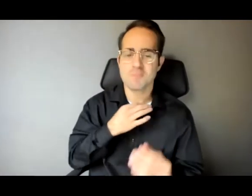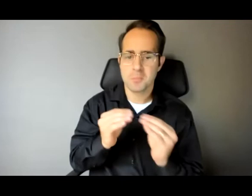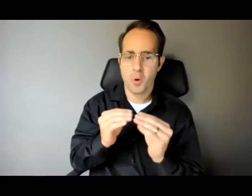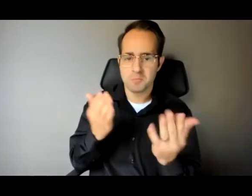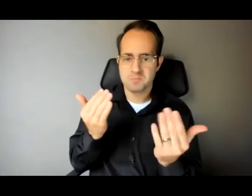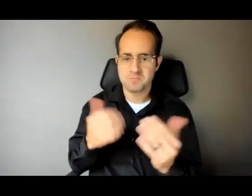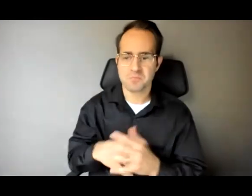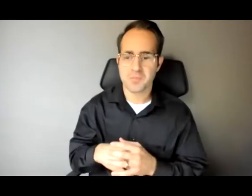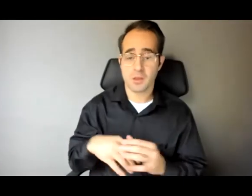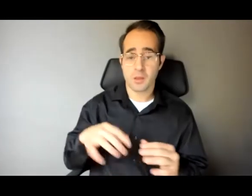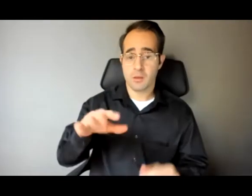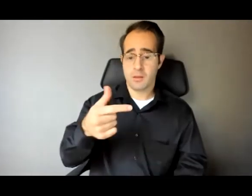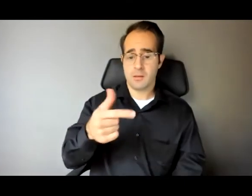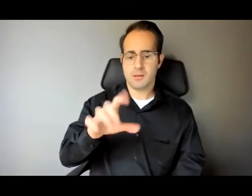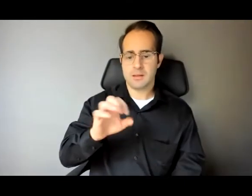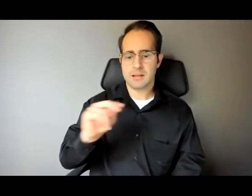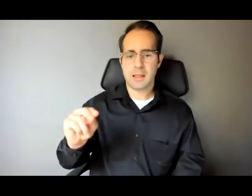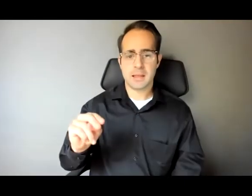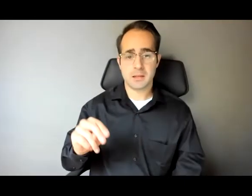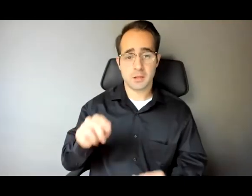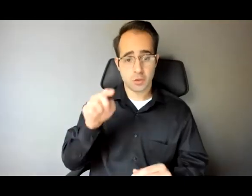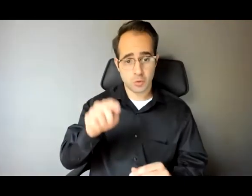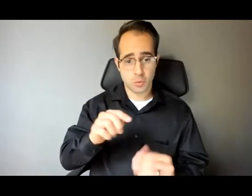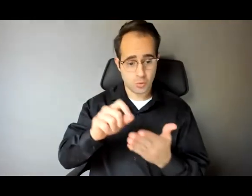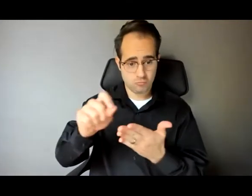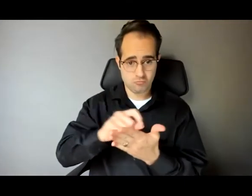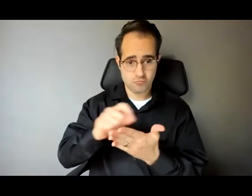so Glenn have you written a book telling your story